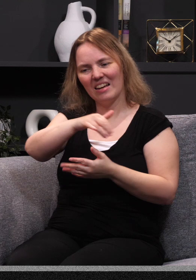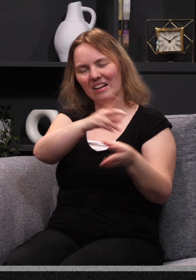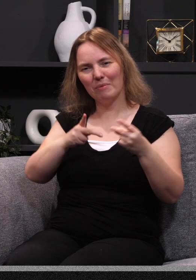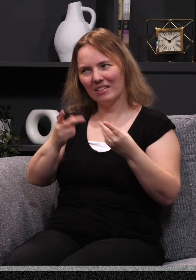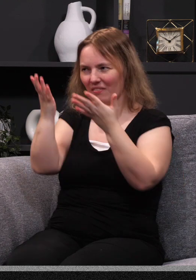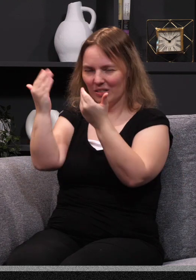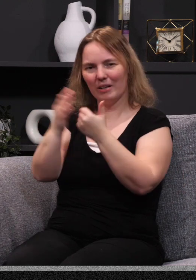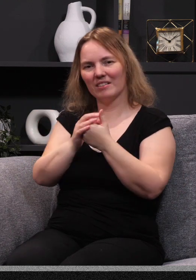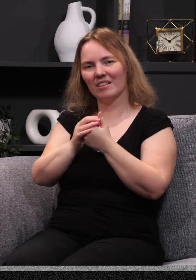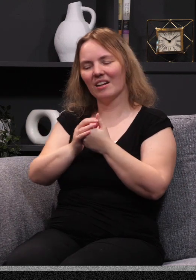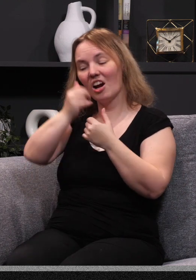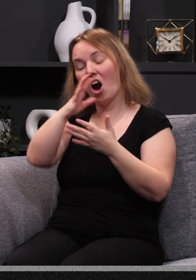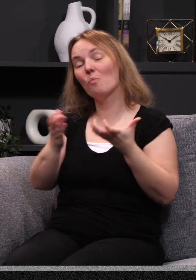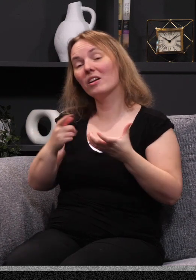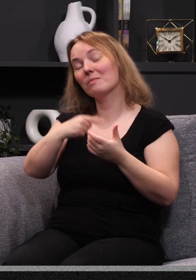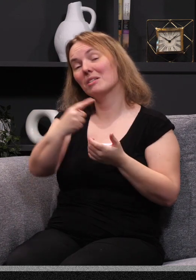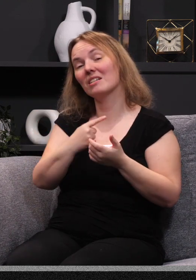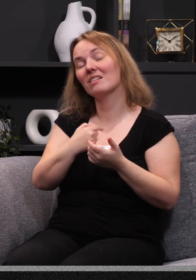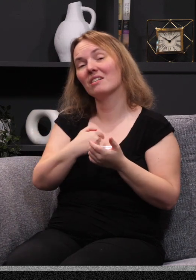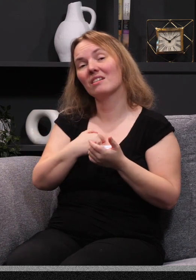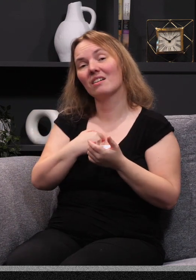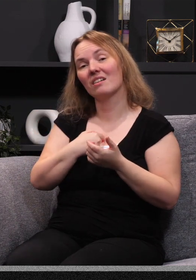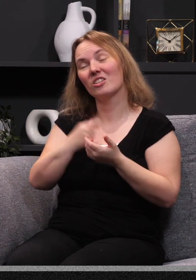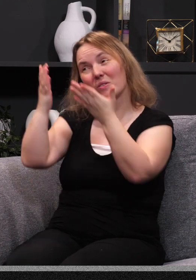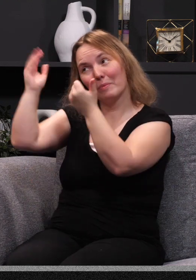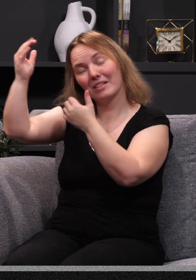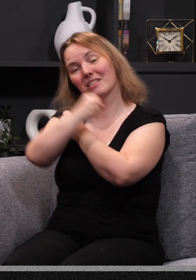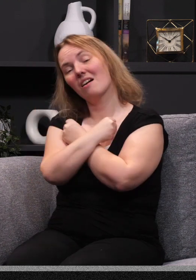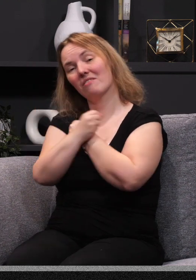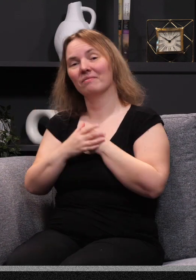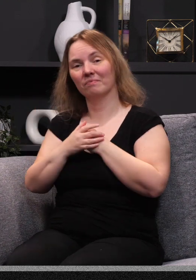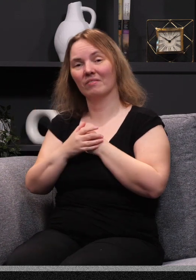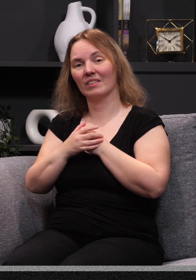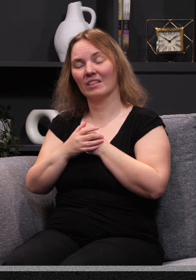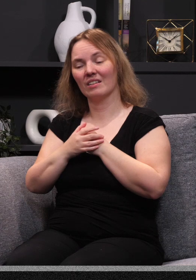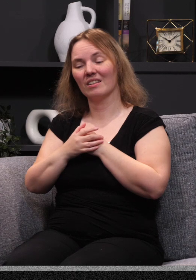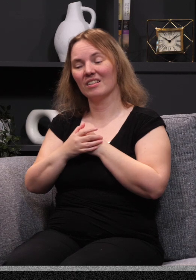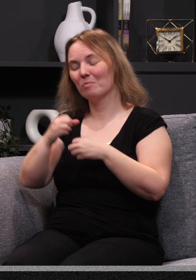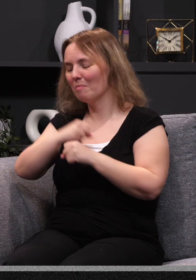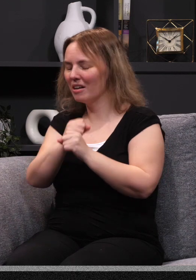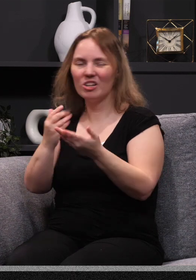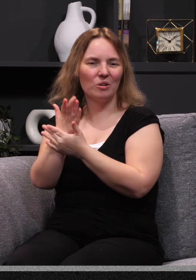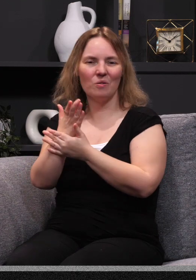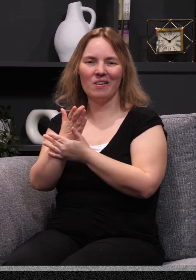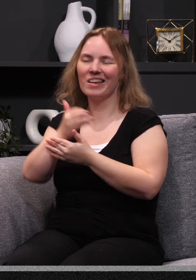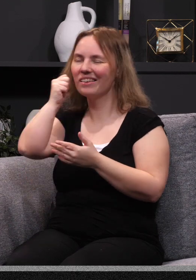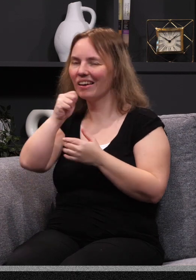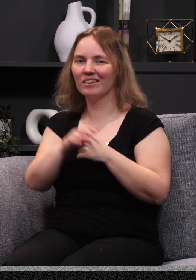of expectancy. So what he's saying is that God wants me to expect his love to be renewed in me